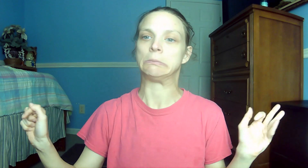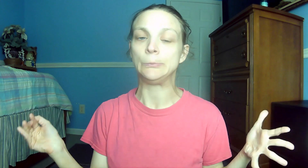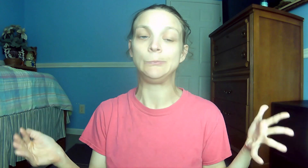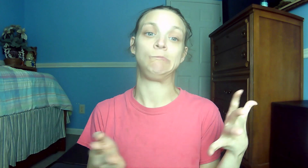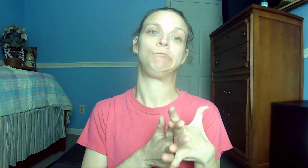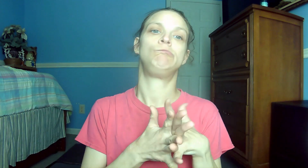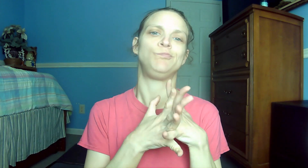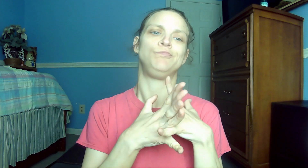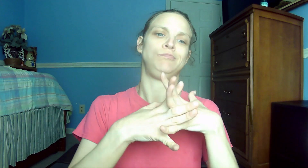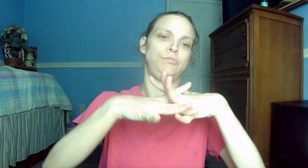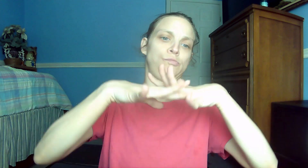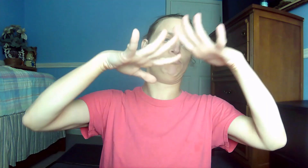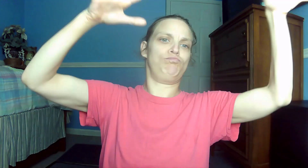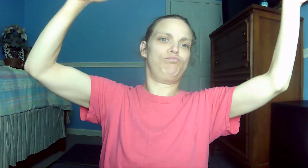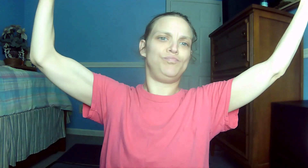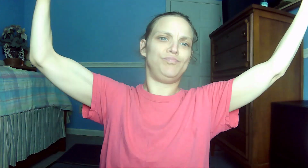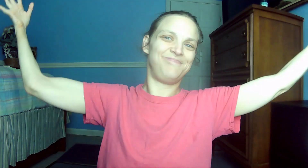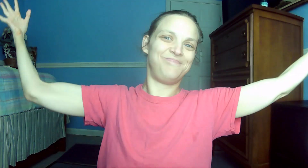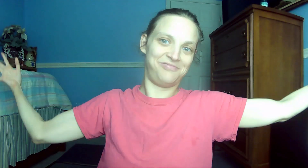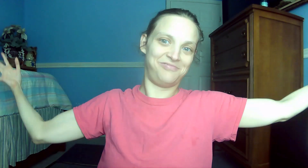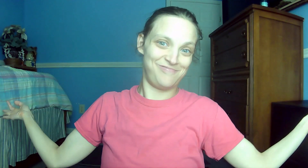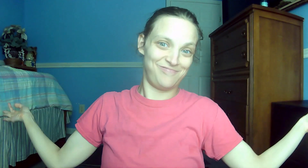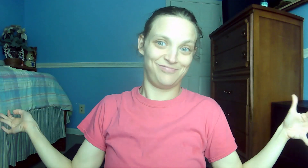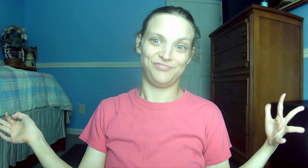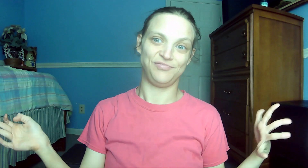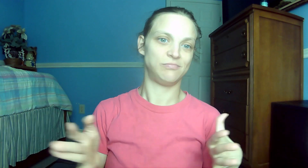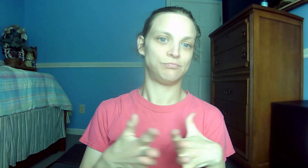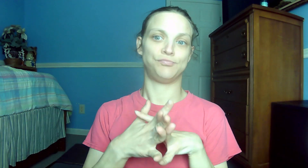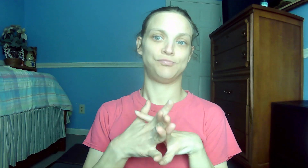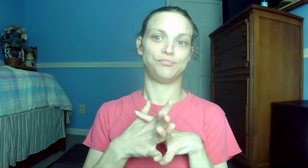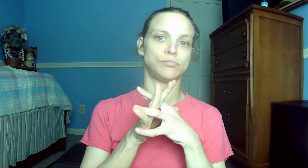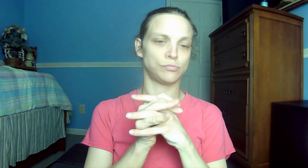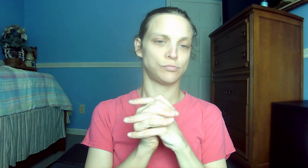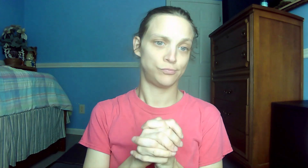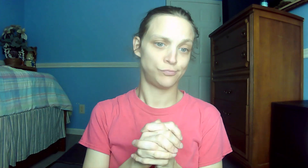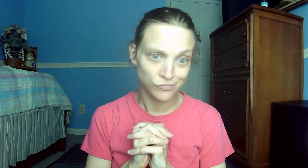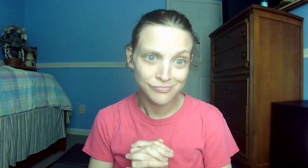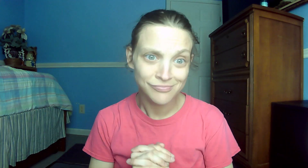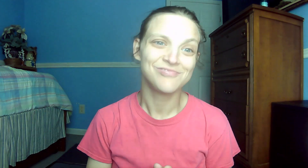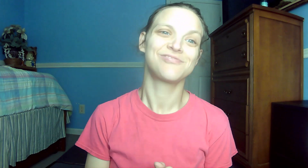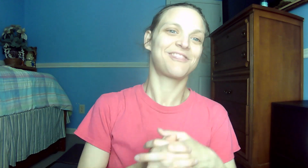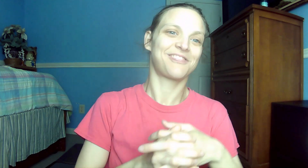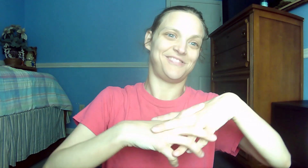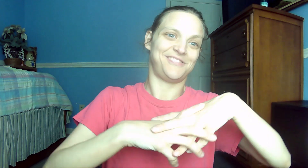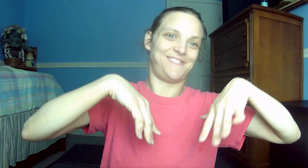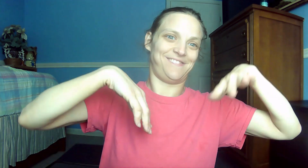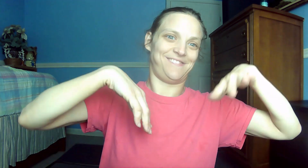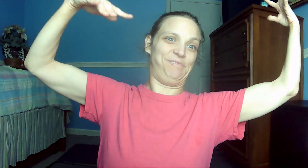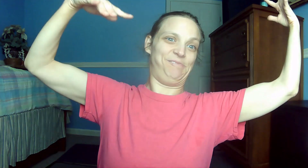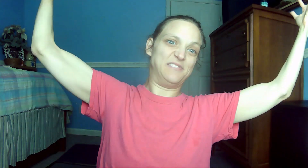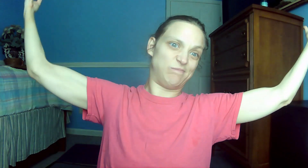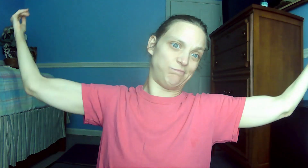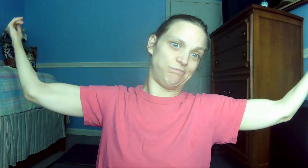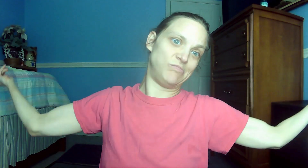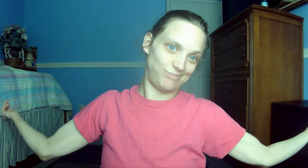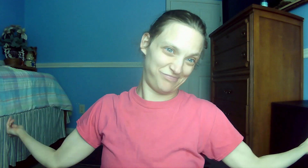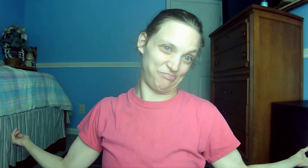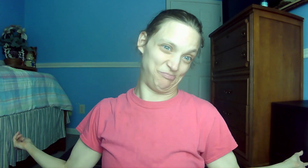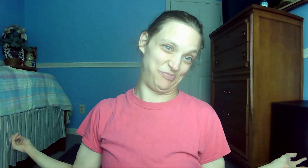50. Matthew 28.18 Then Jesus came to them and said, All authority in heaven and on earth has been